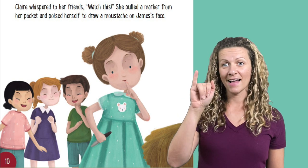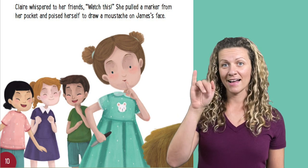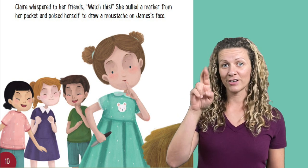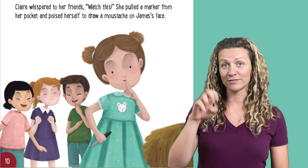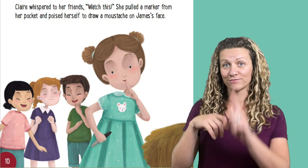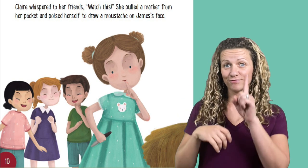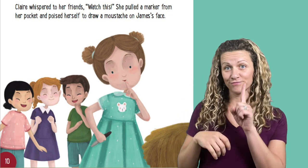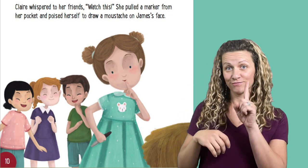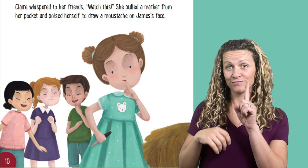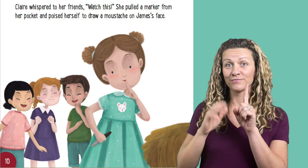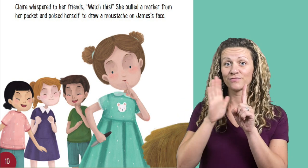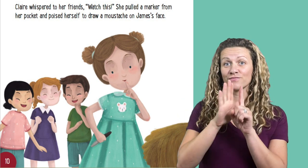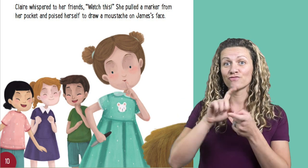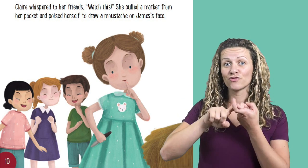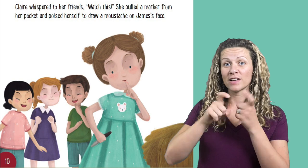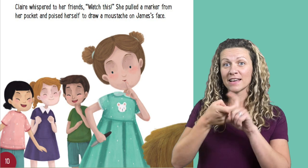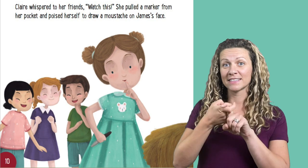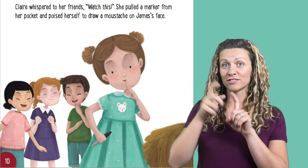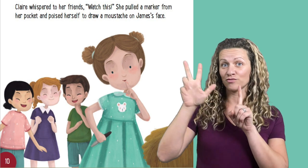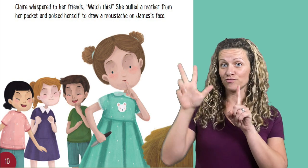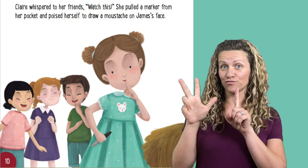Claire whispered to her friends.